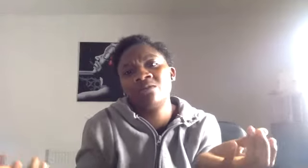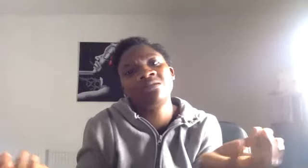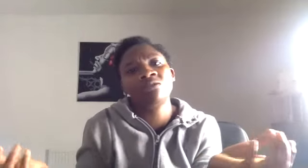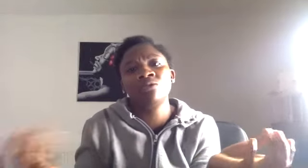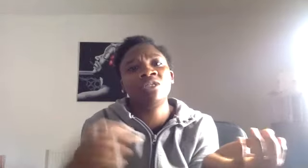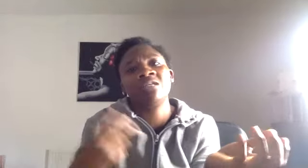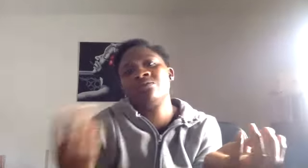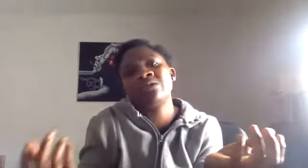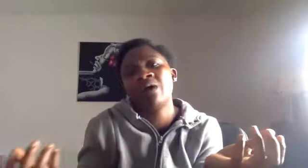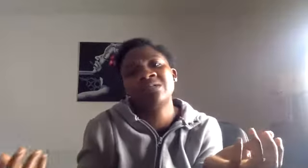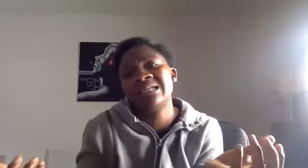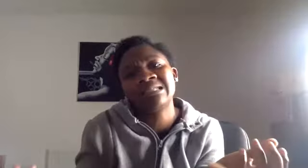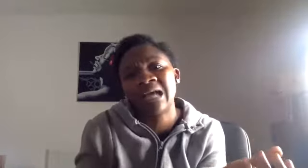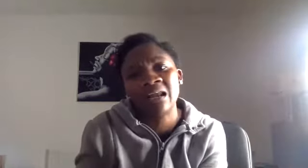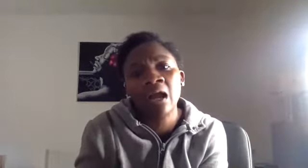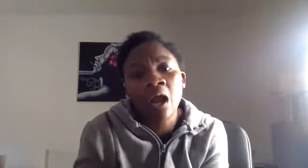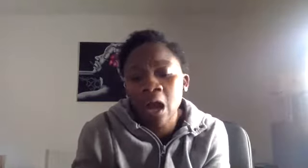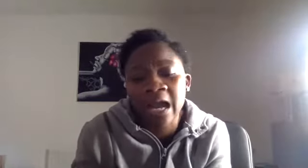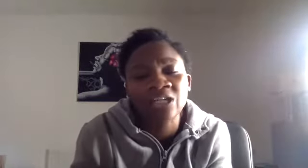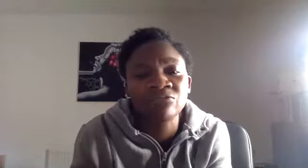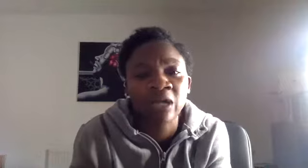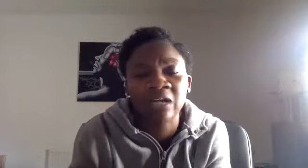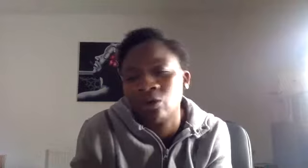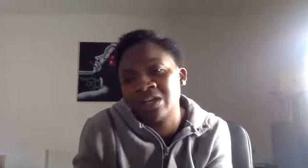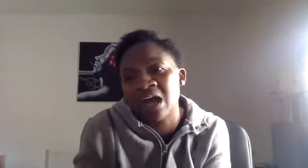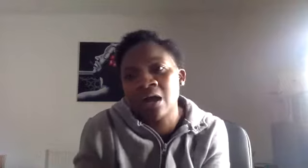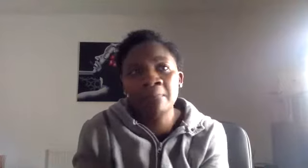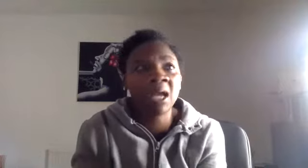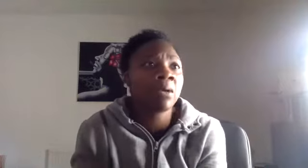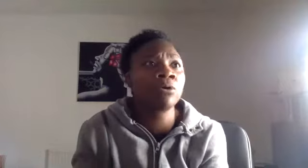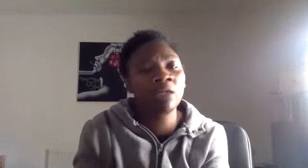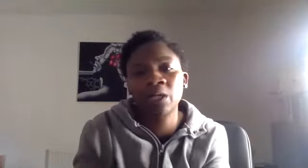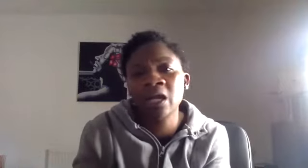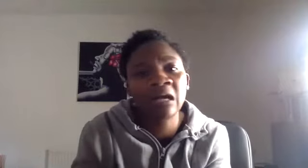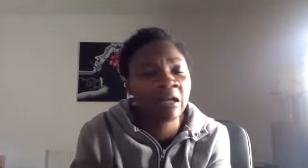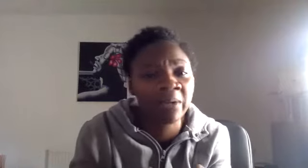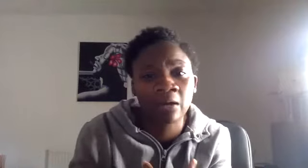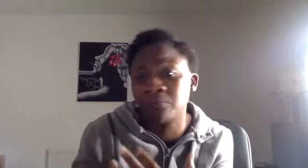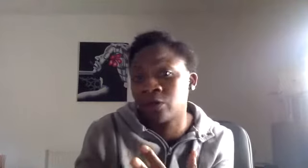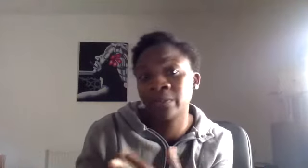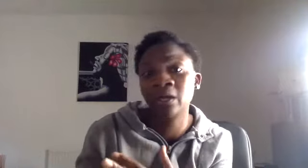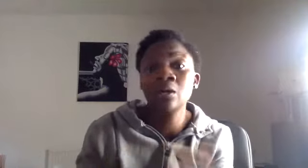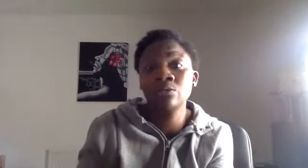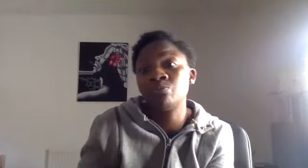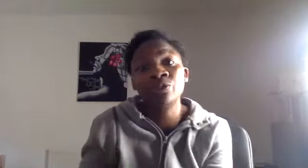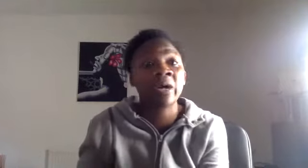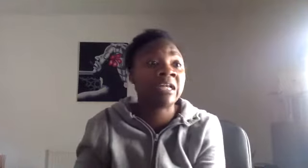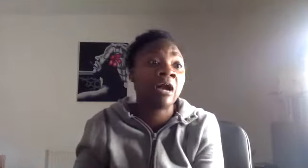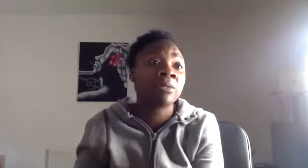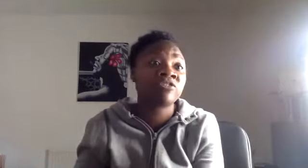hoodie that I was in yesterday. Like, I actually acknowledge that maybe I'm not going to be going clubbing. I'm not going to be going. How much of my